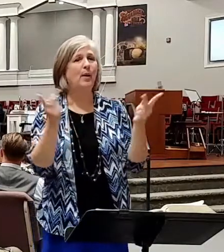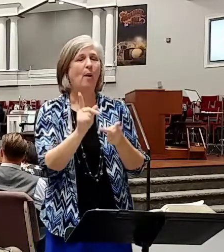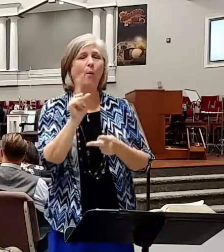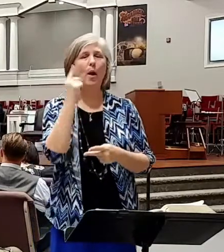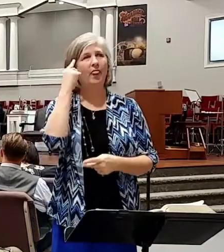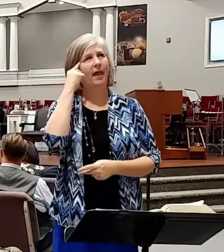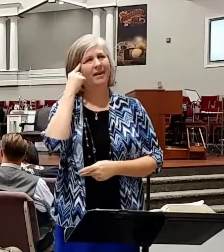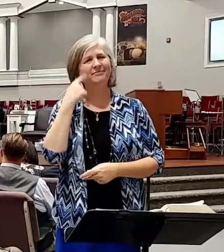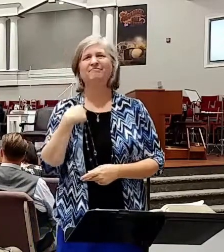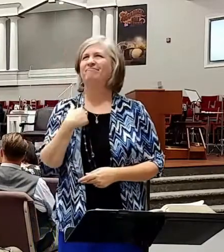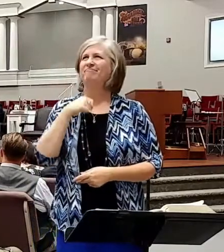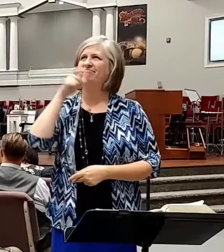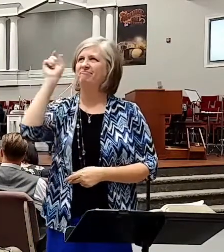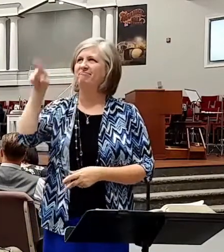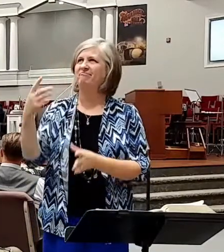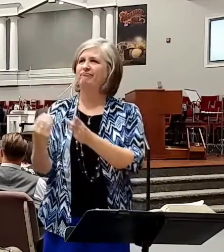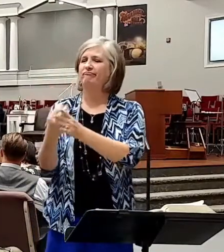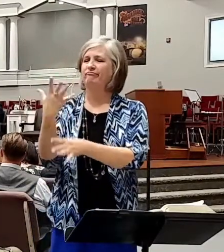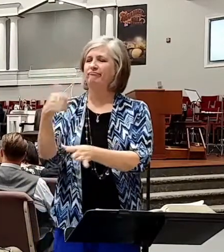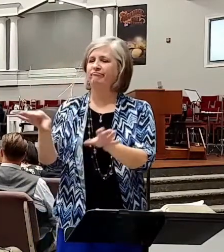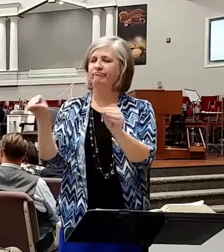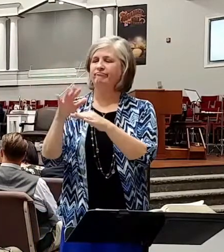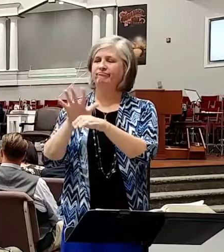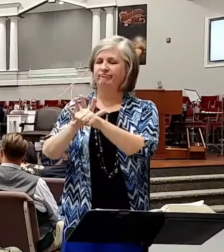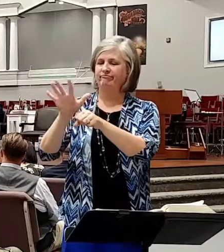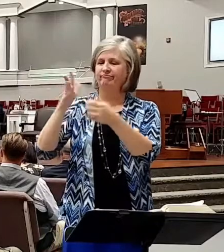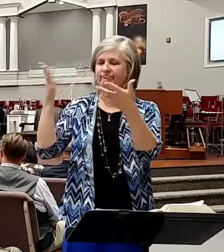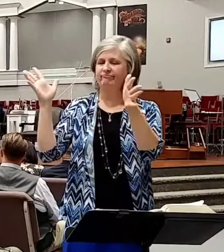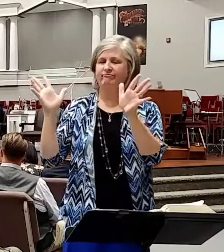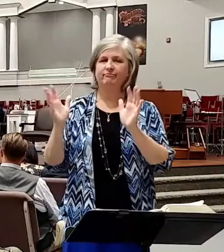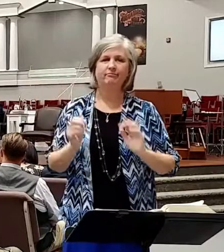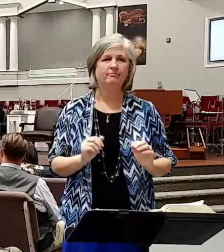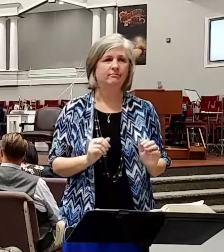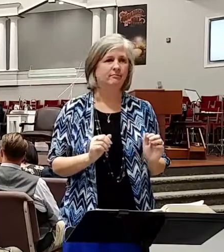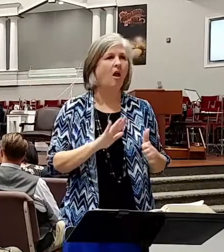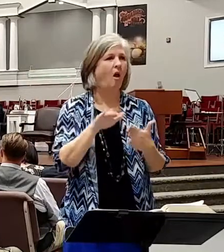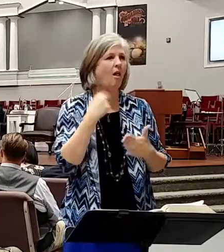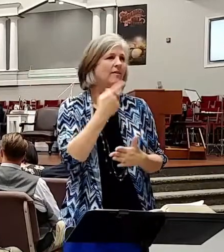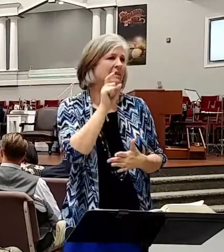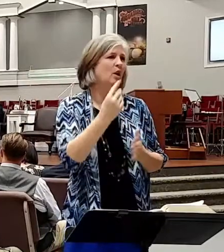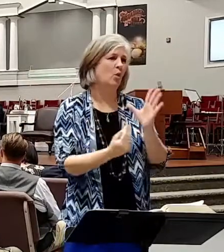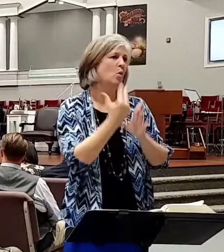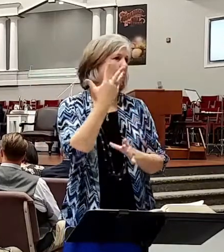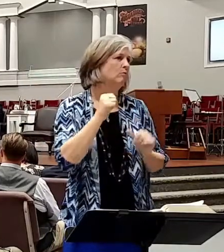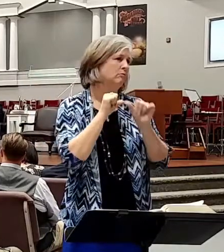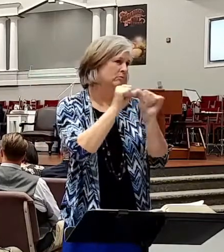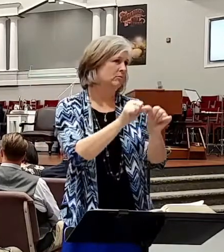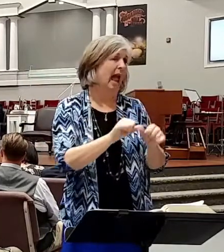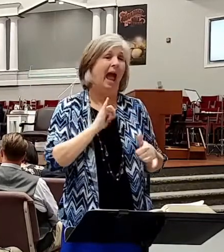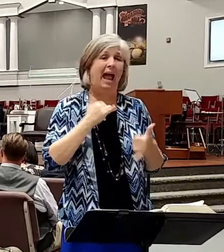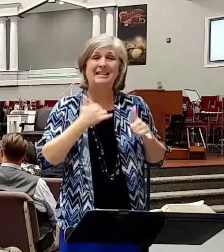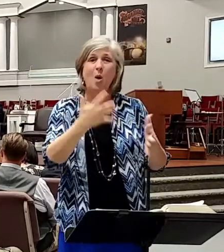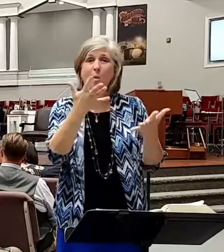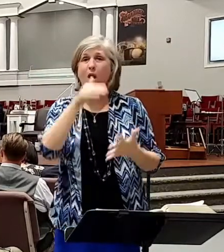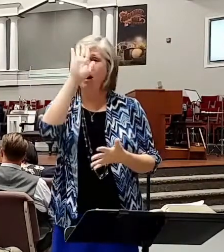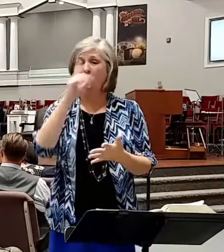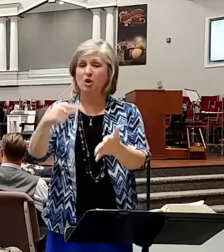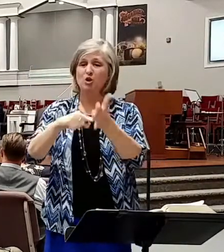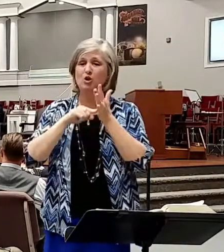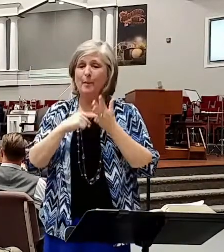don't need to grow anymore. All of us do. I still want God to show me something fresh. I